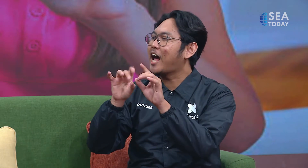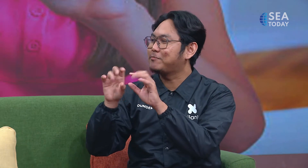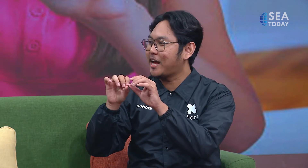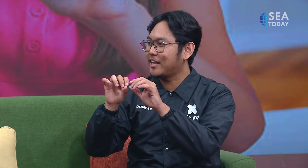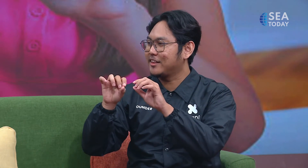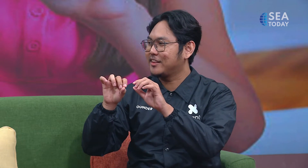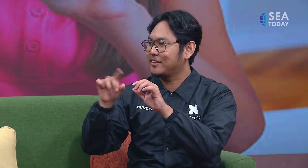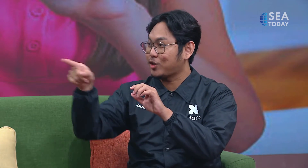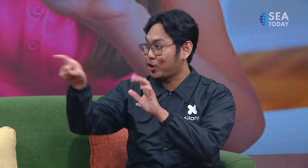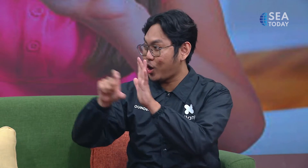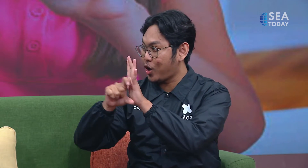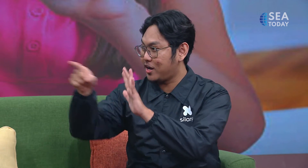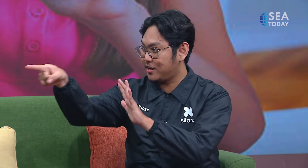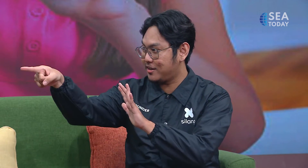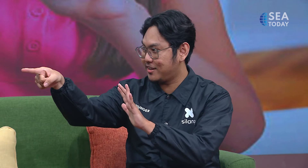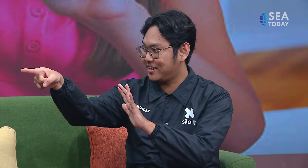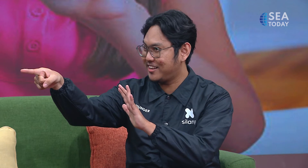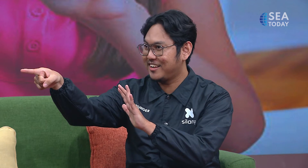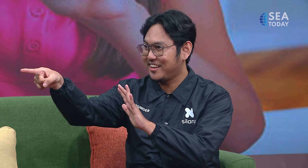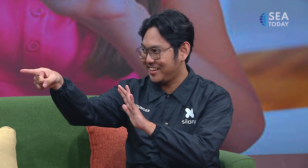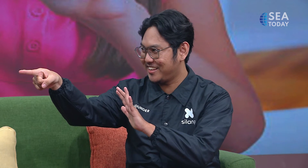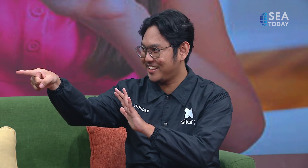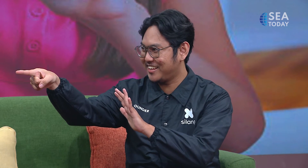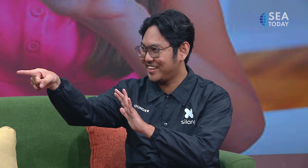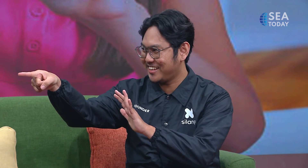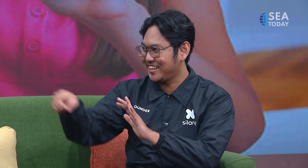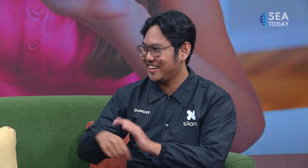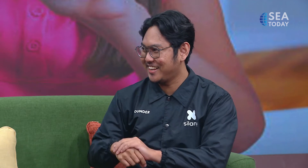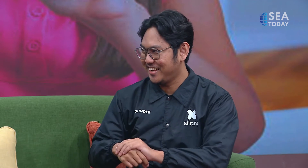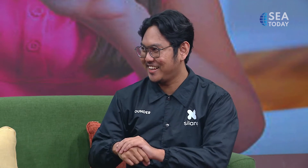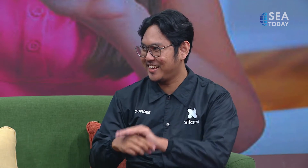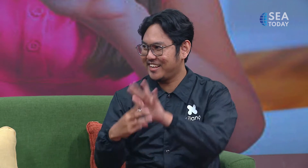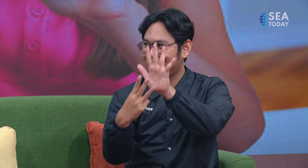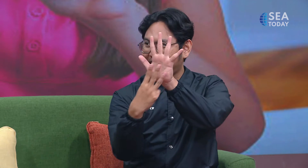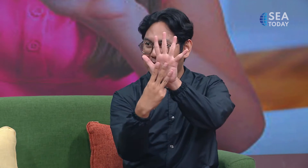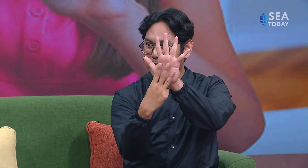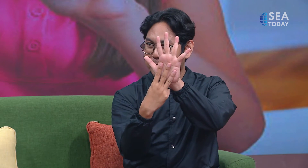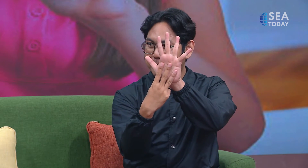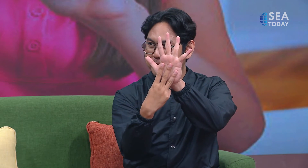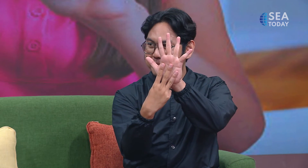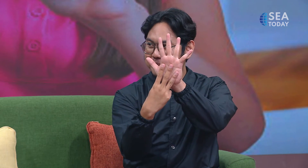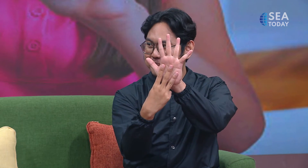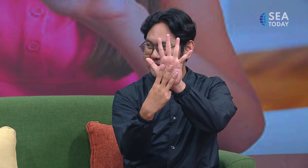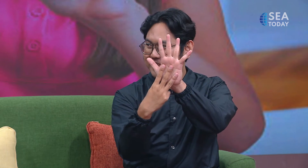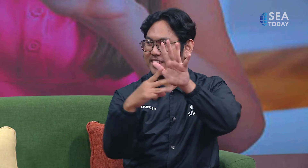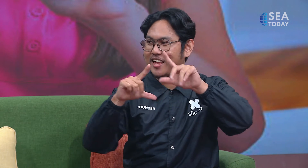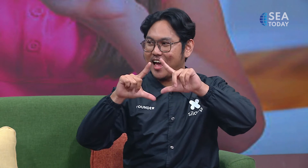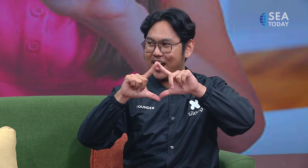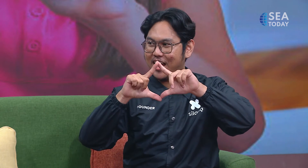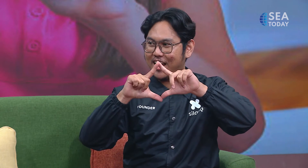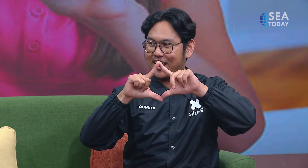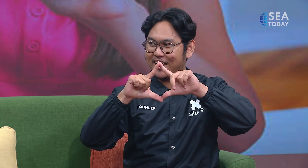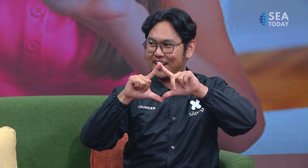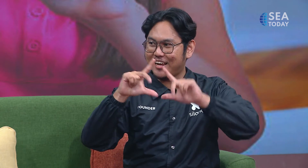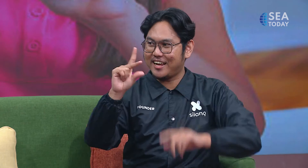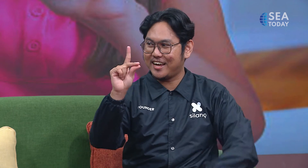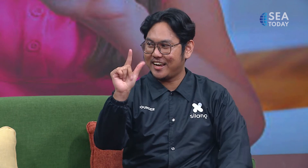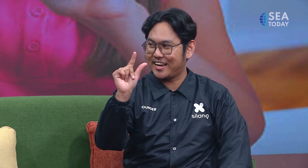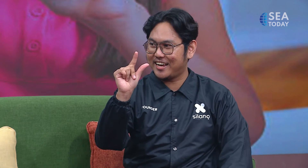so and after that we we spell the letters of okay so for maria is like this